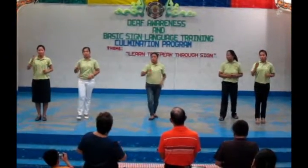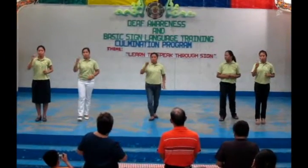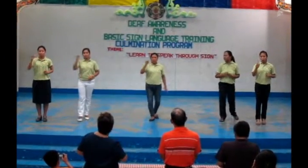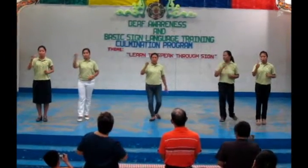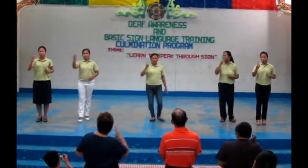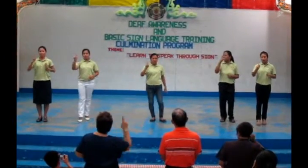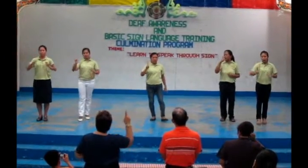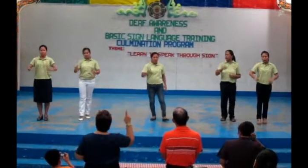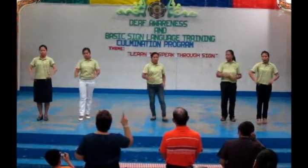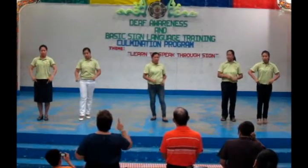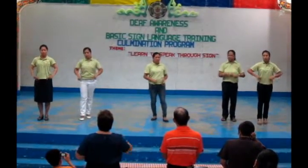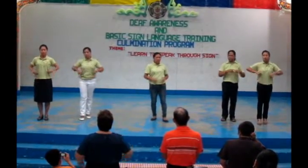two hands, two